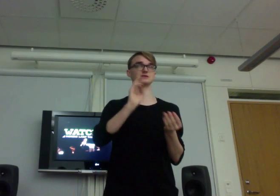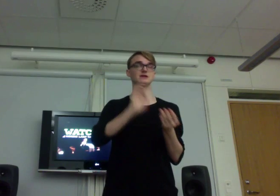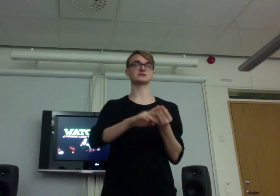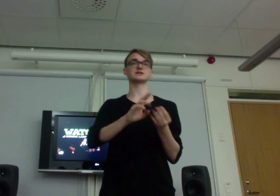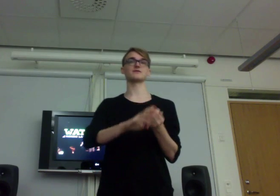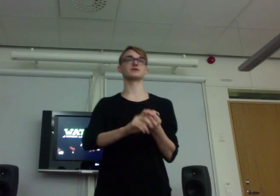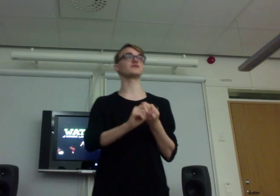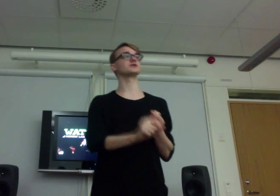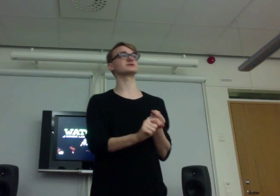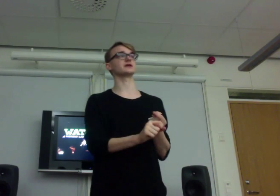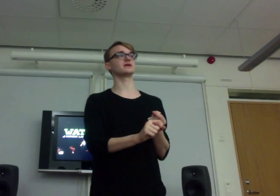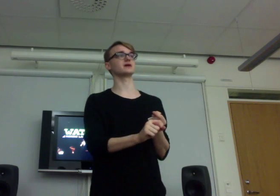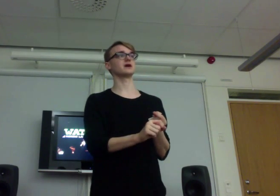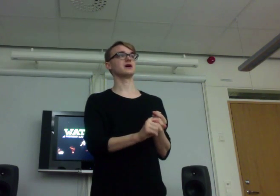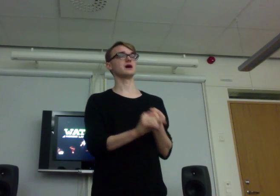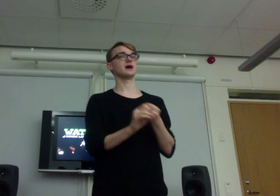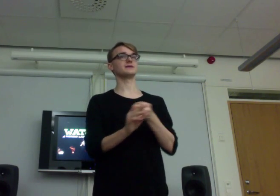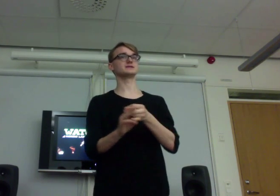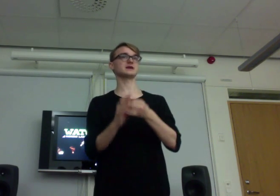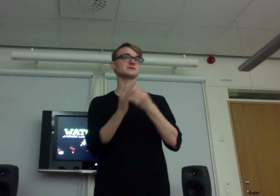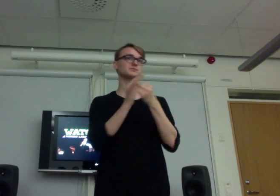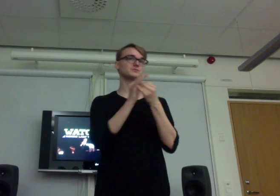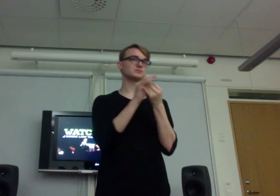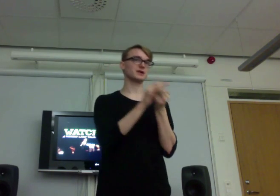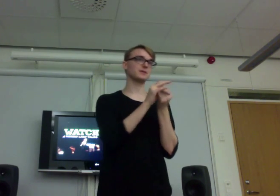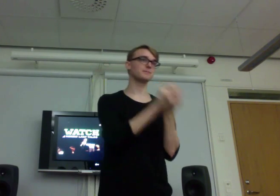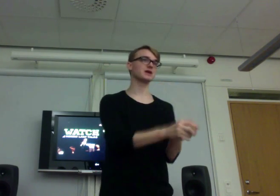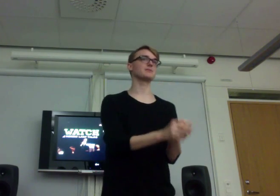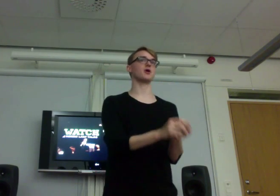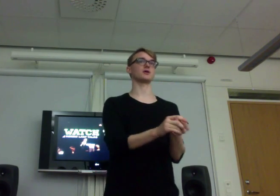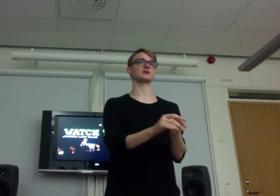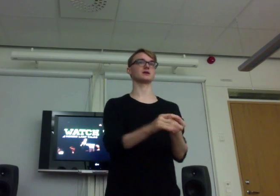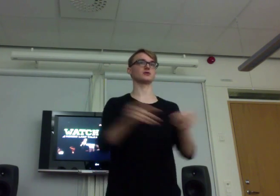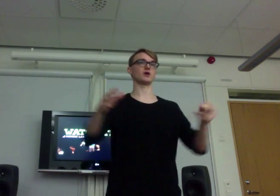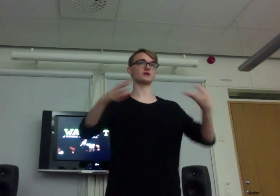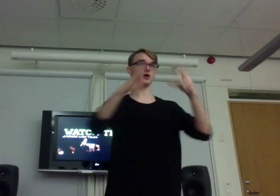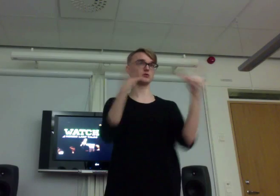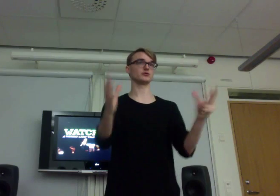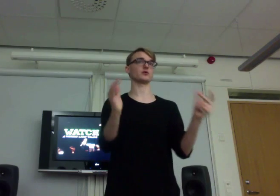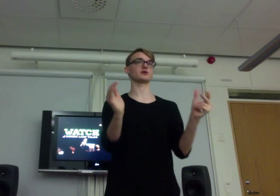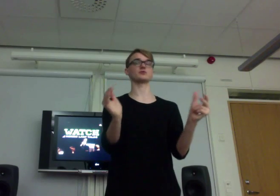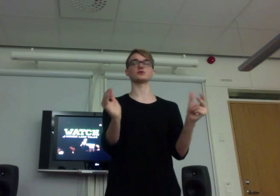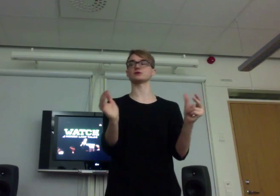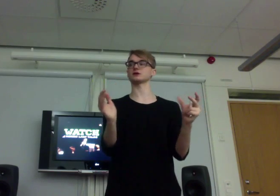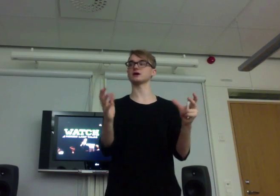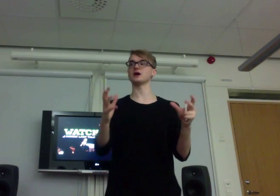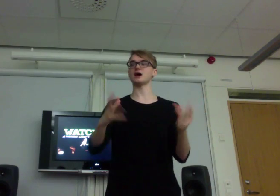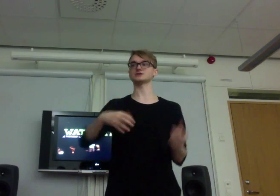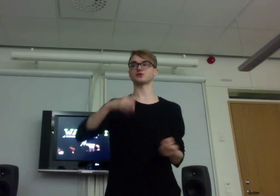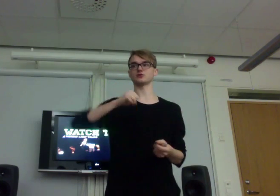97 the first year. And that has played a big part in why the whole Nordic community has grown